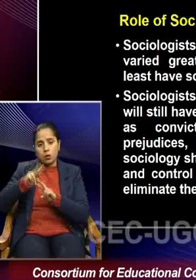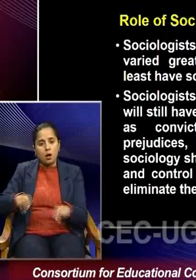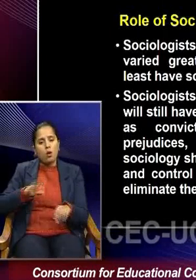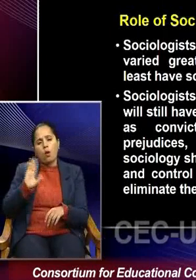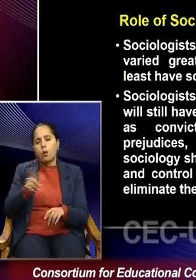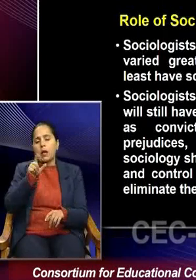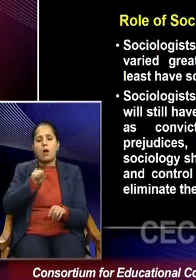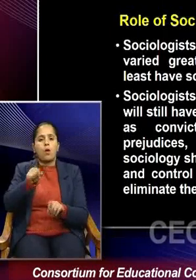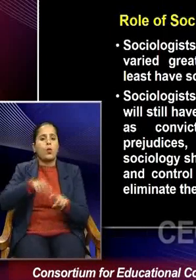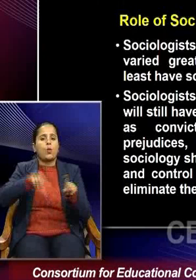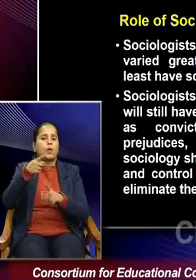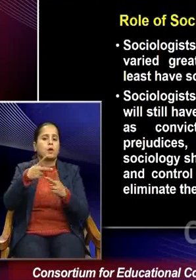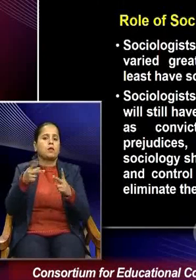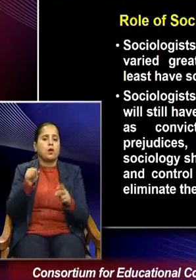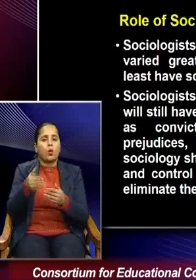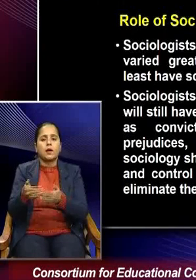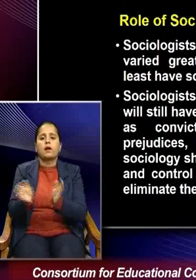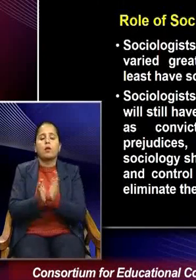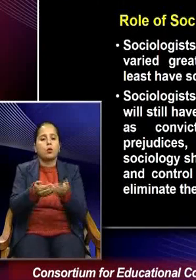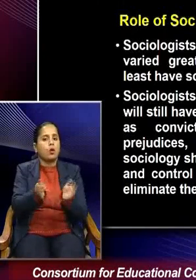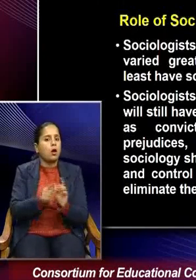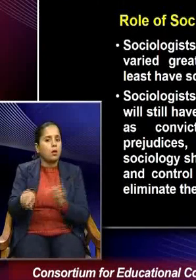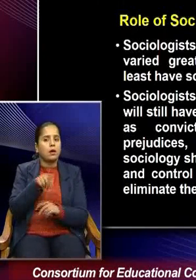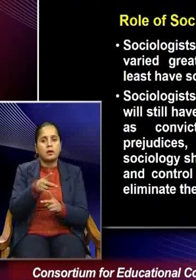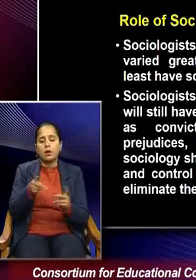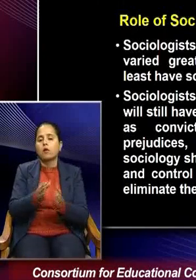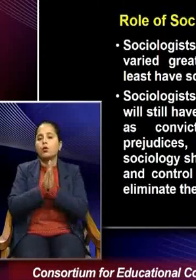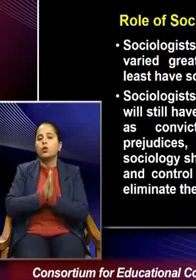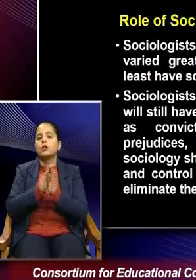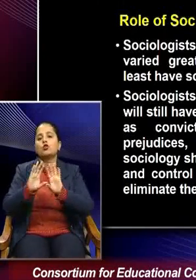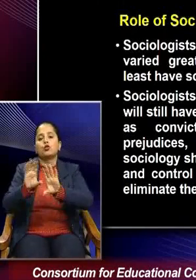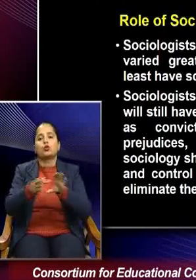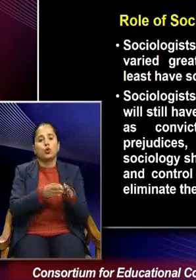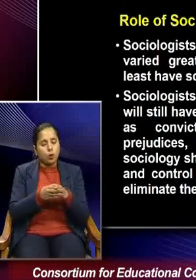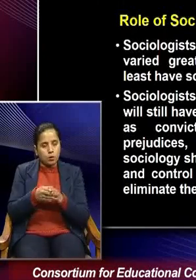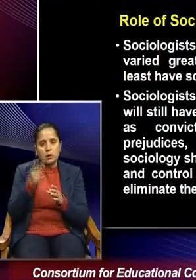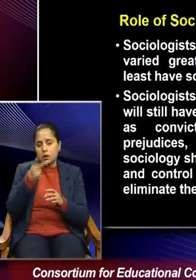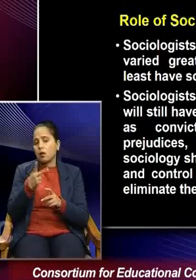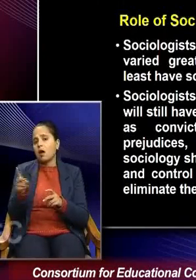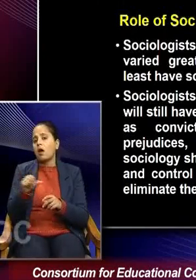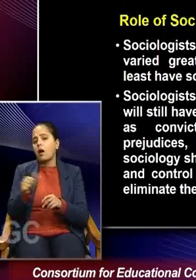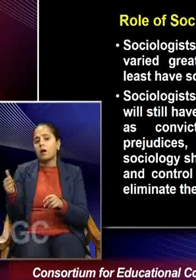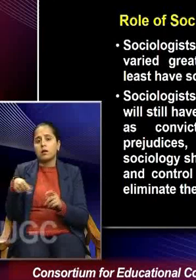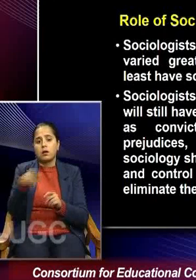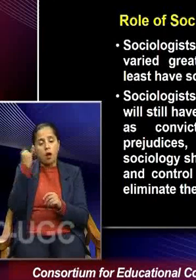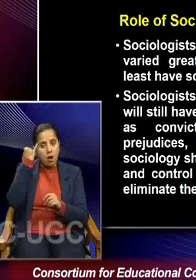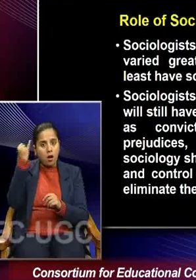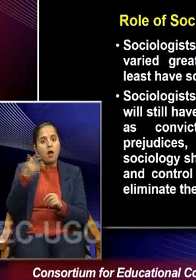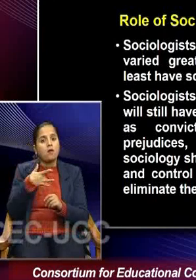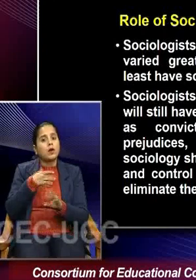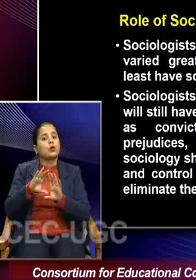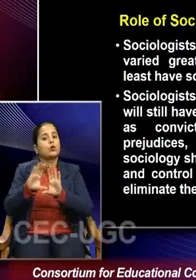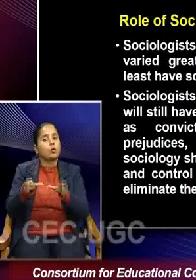would belong to a different community, to a different religious group, to any kind of ideological group.